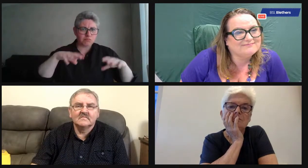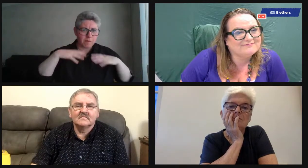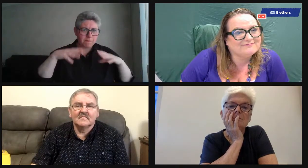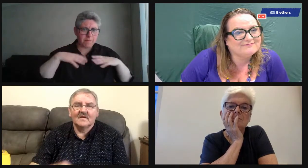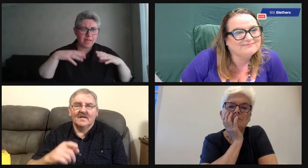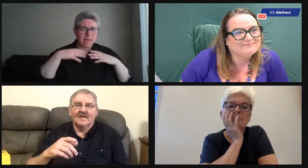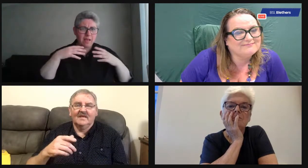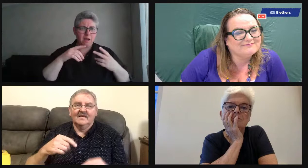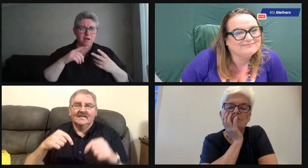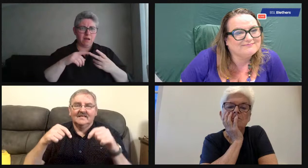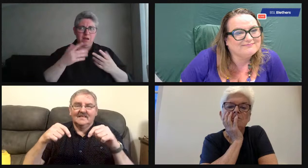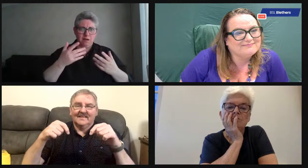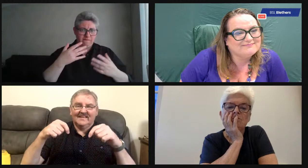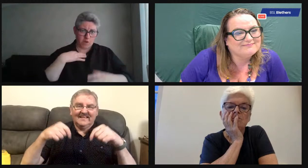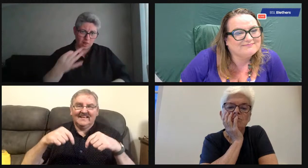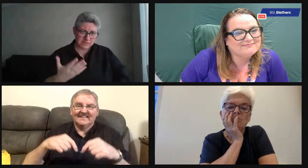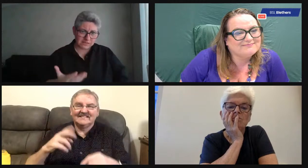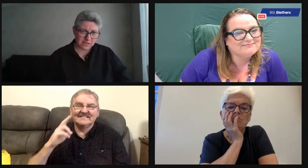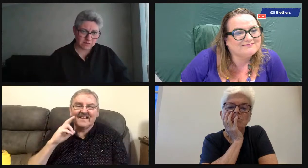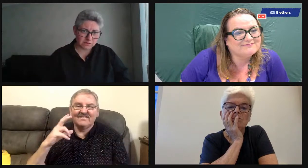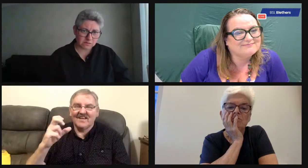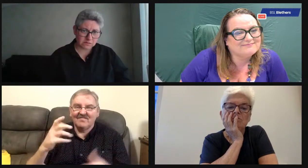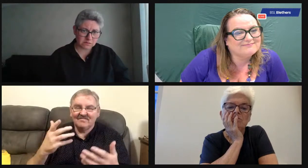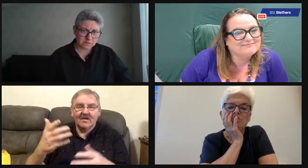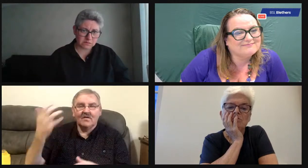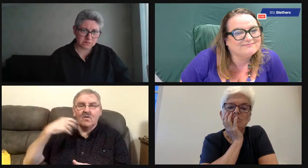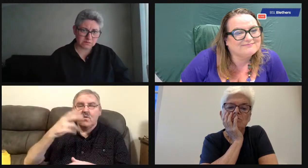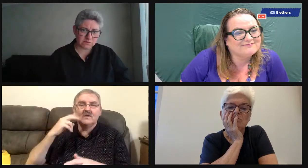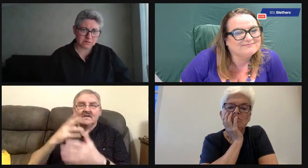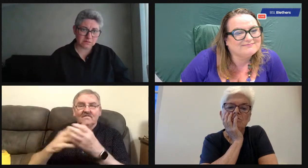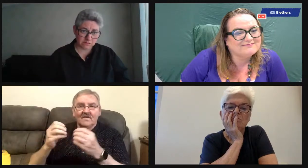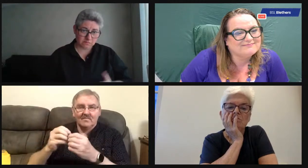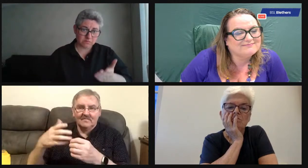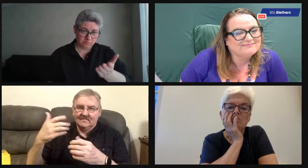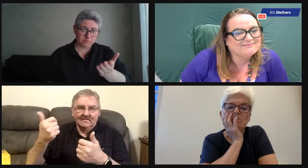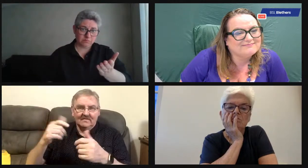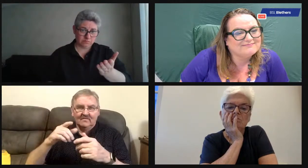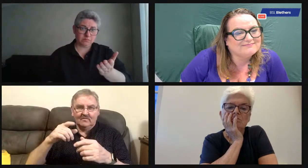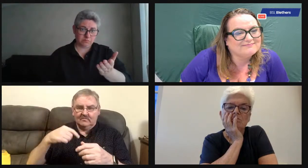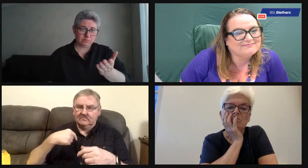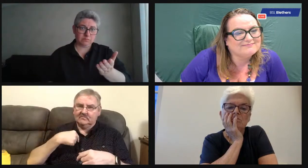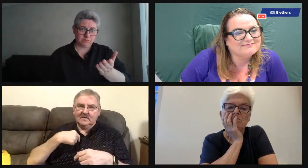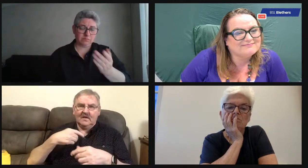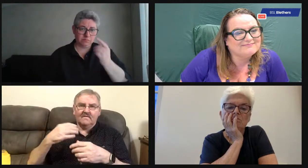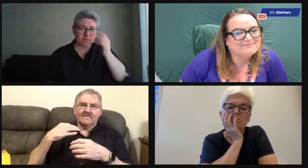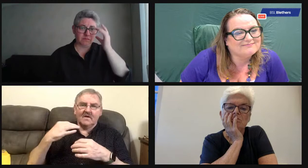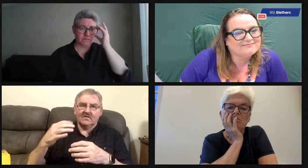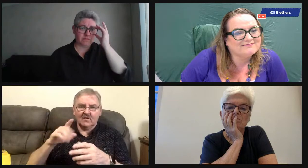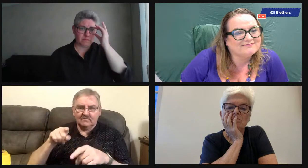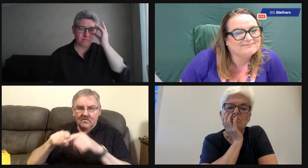come and help set up the dart boards and prepare for the matches and that sort of thing? In our old deaf club,